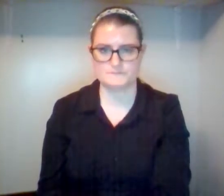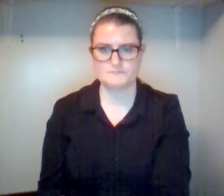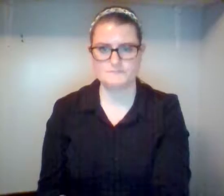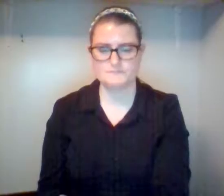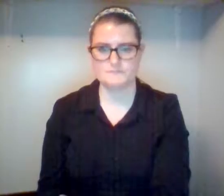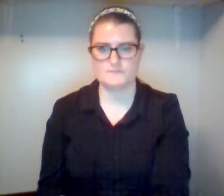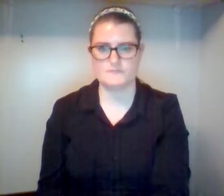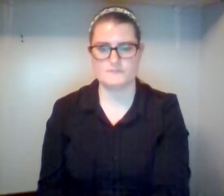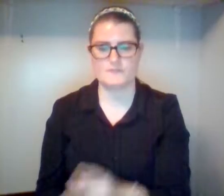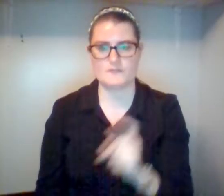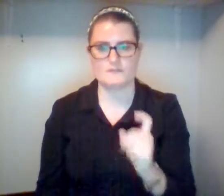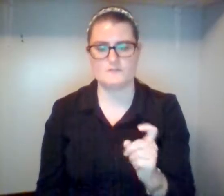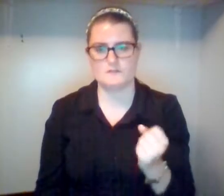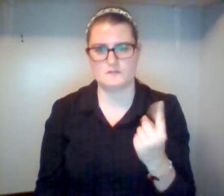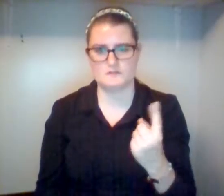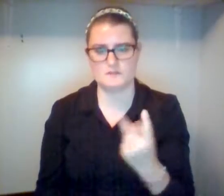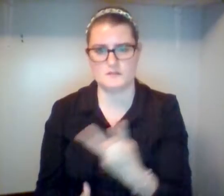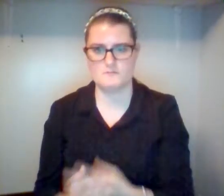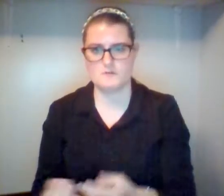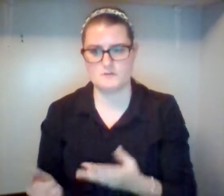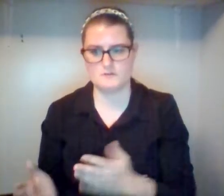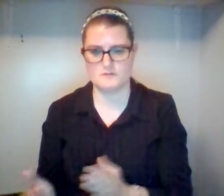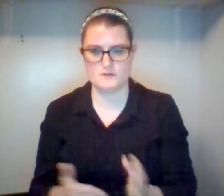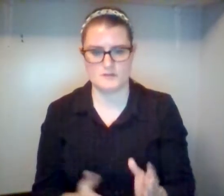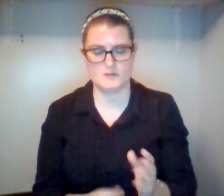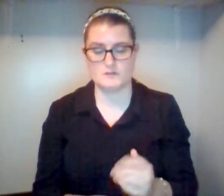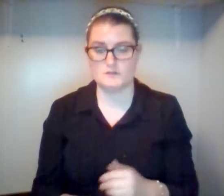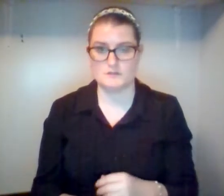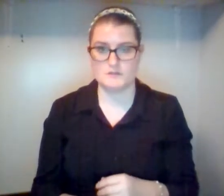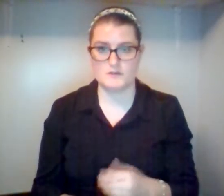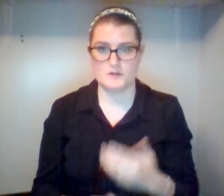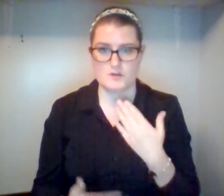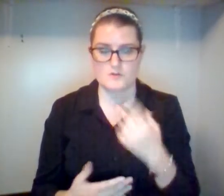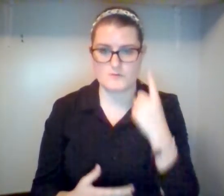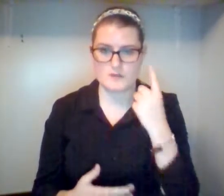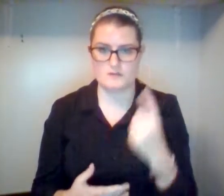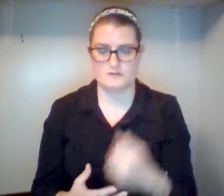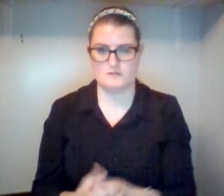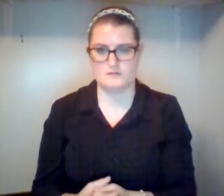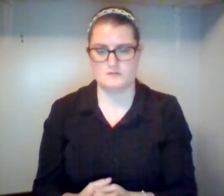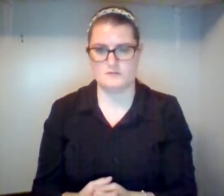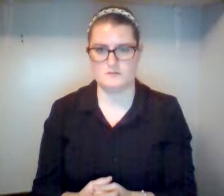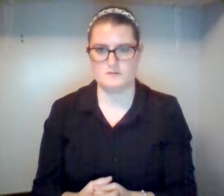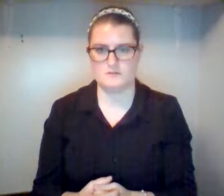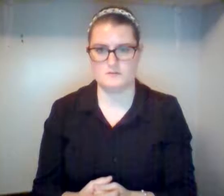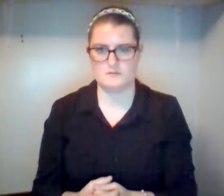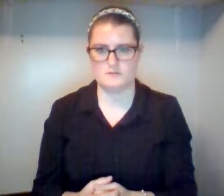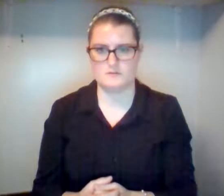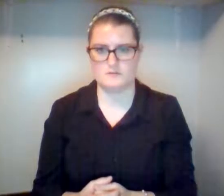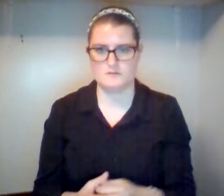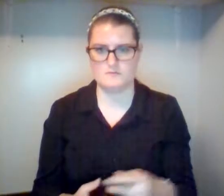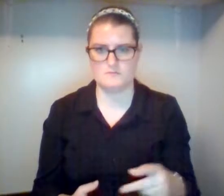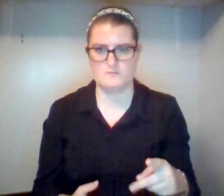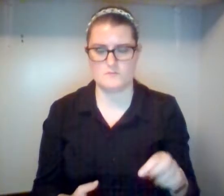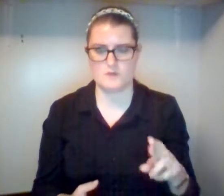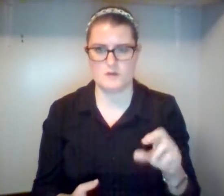both. Proverbs 22.1 A good name is to be chosen rather than great riches, and